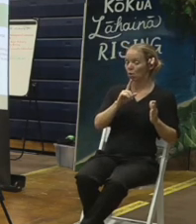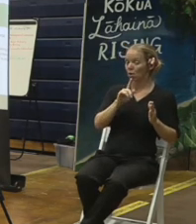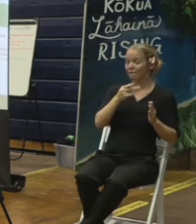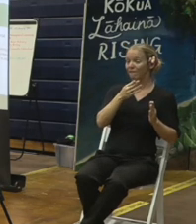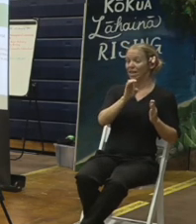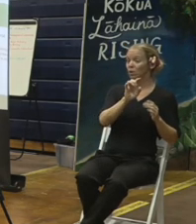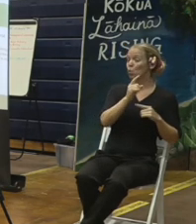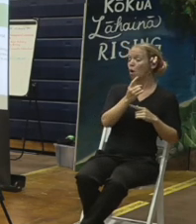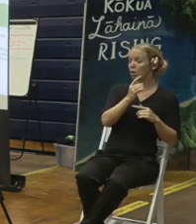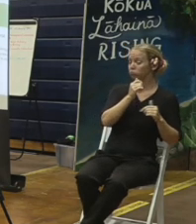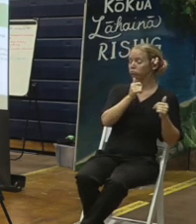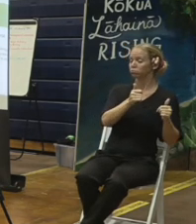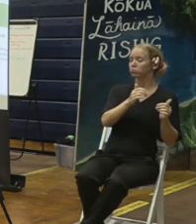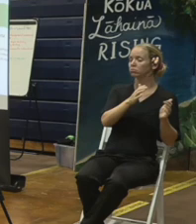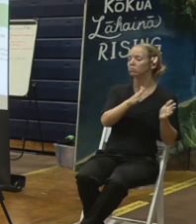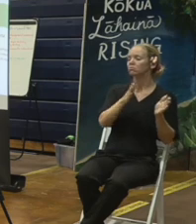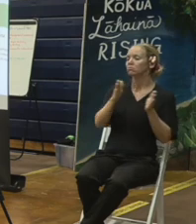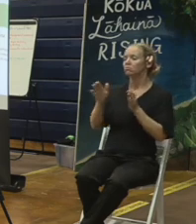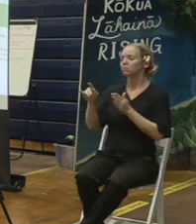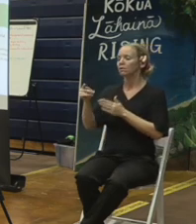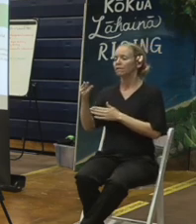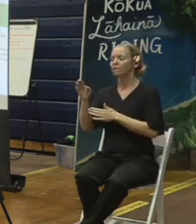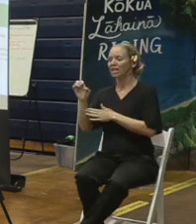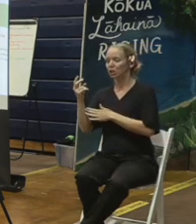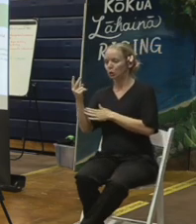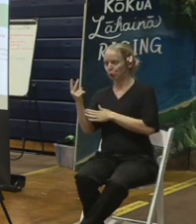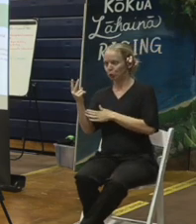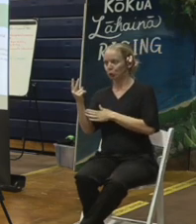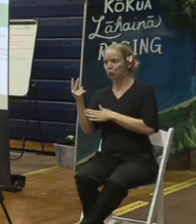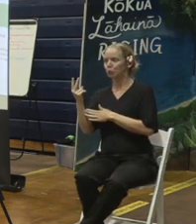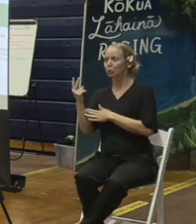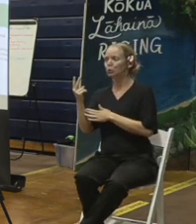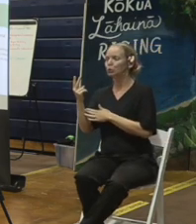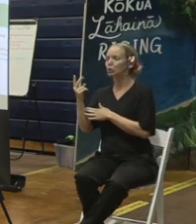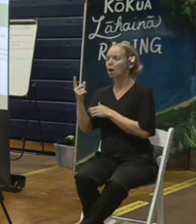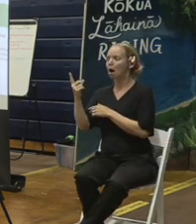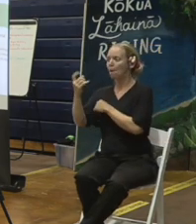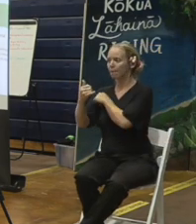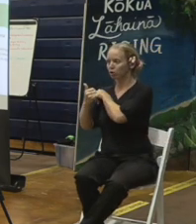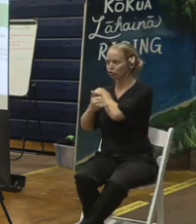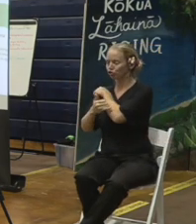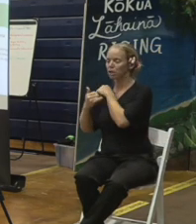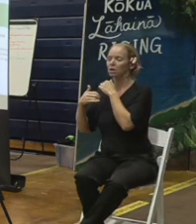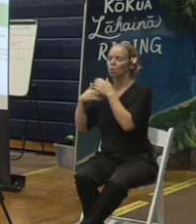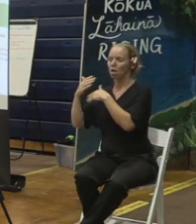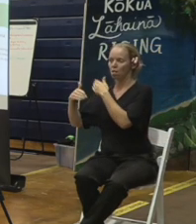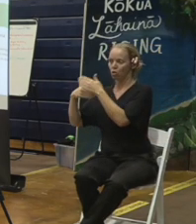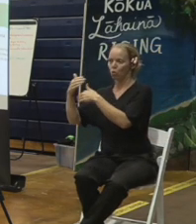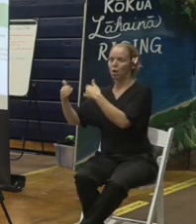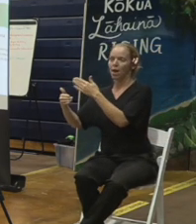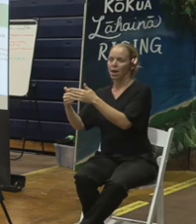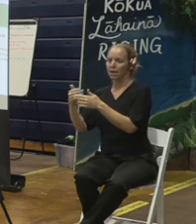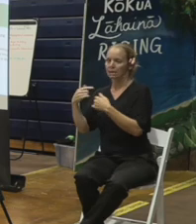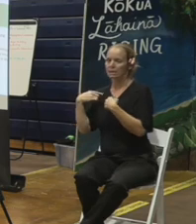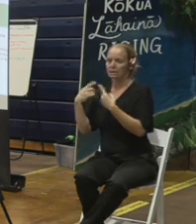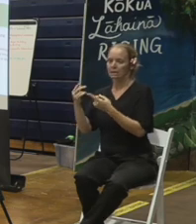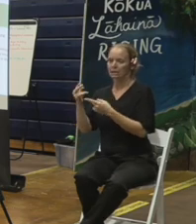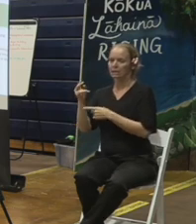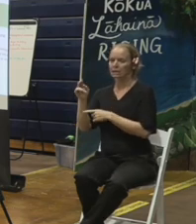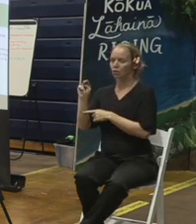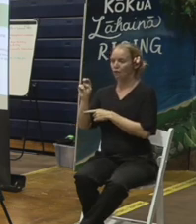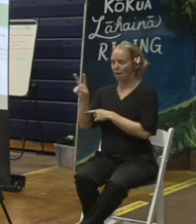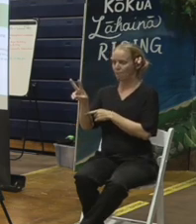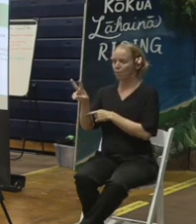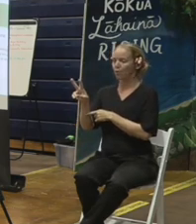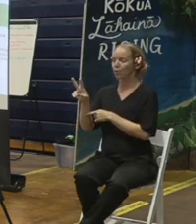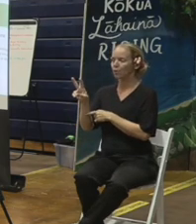the debris removal in upcountry is well underway since 7 November and